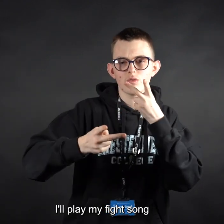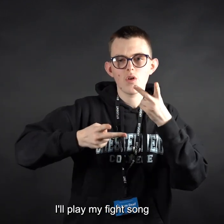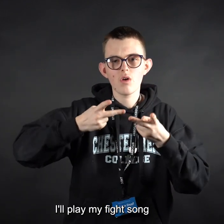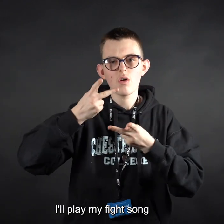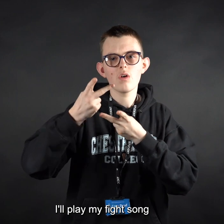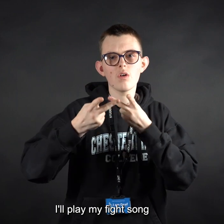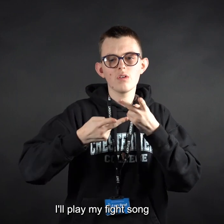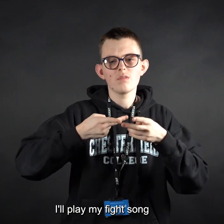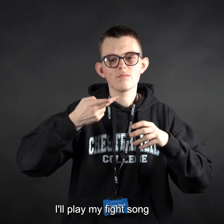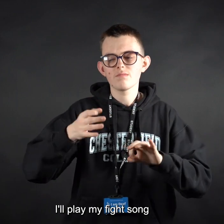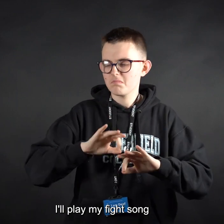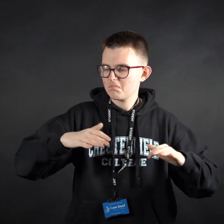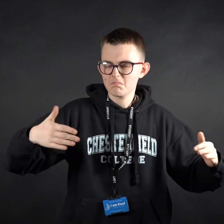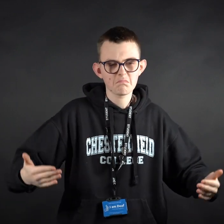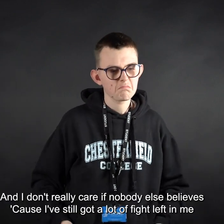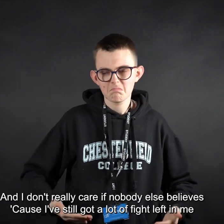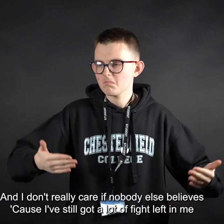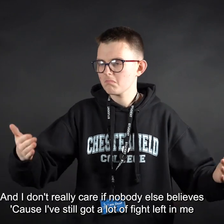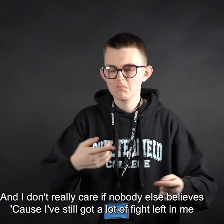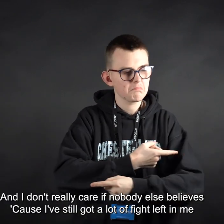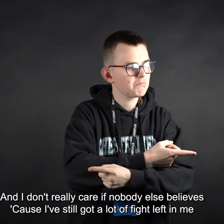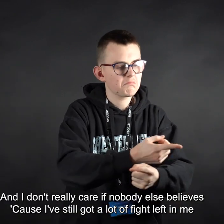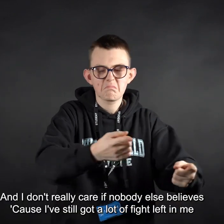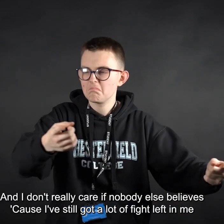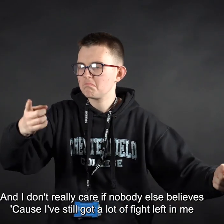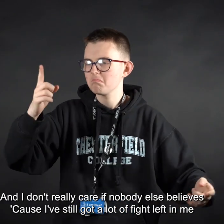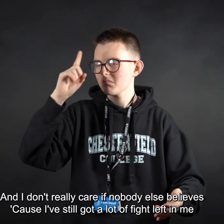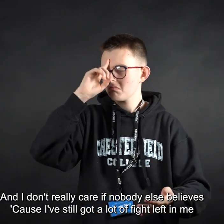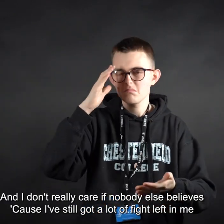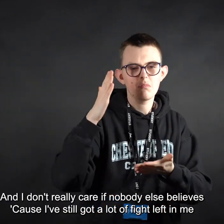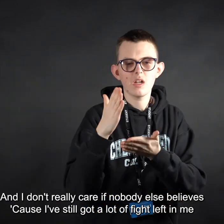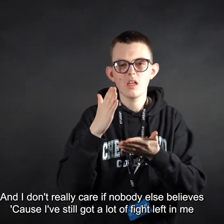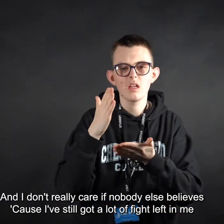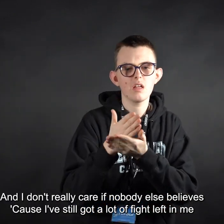song And I don't really care if nobody else believes